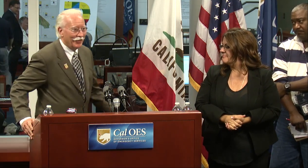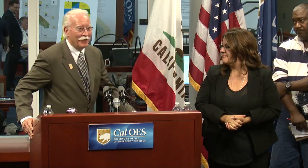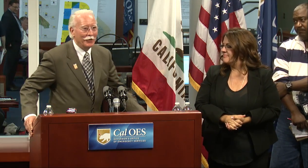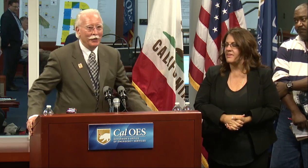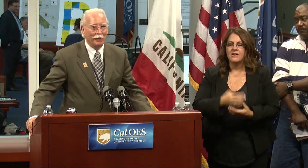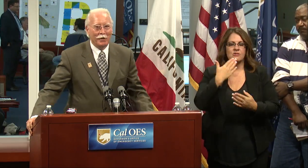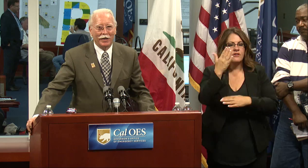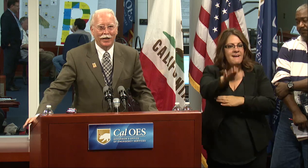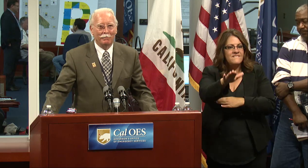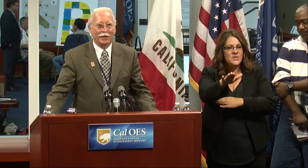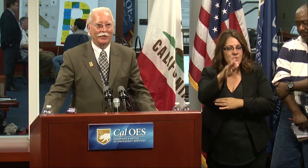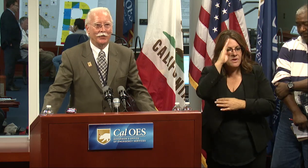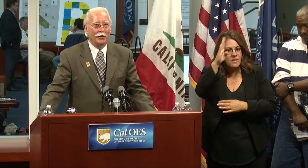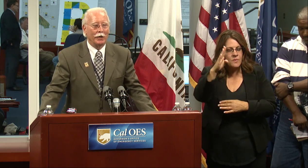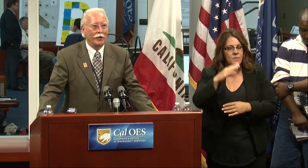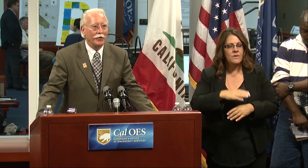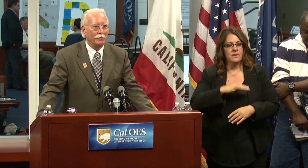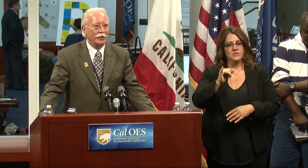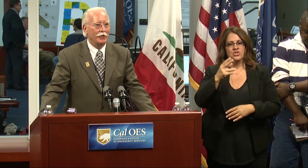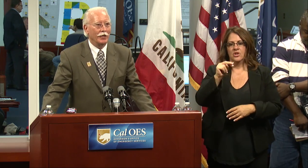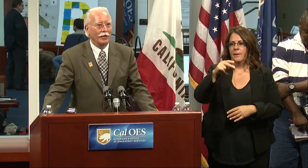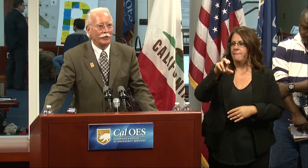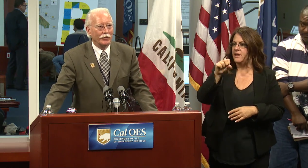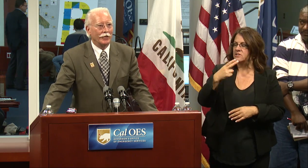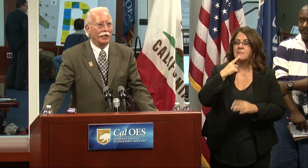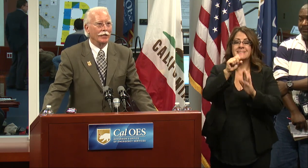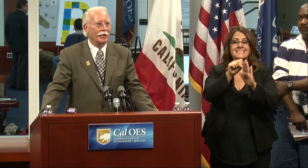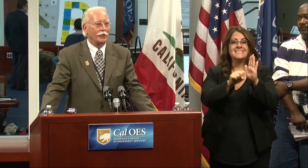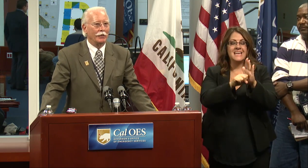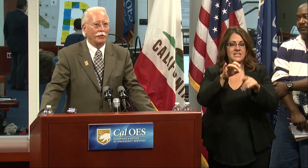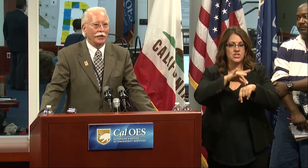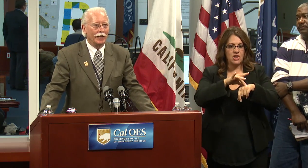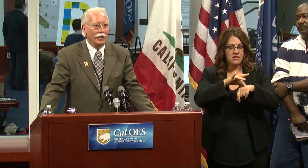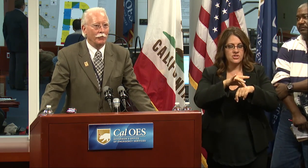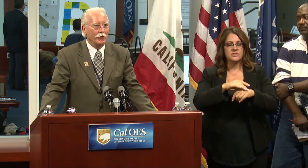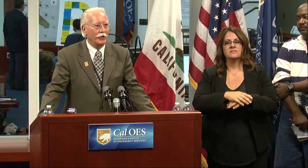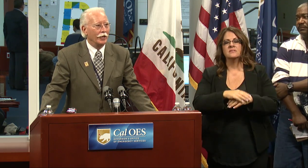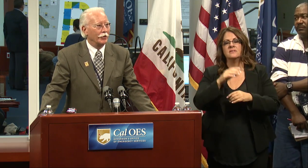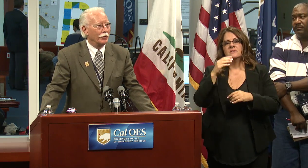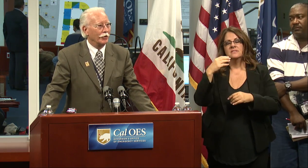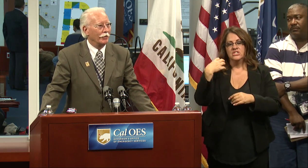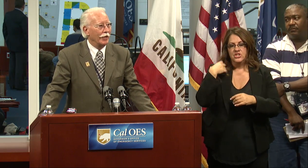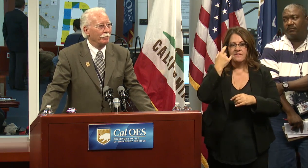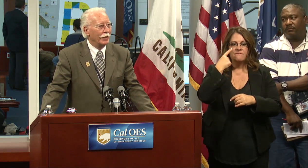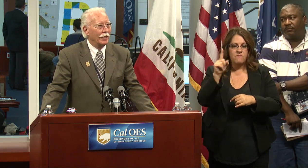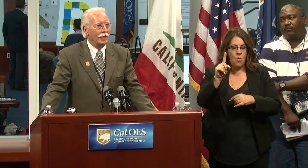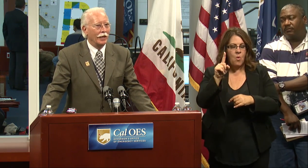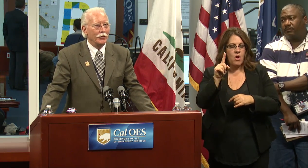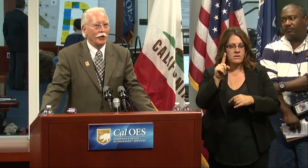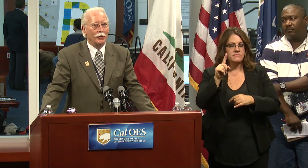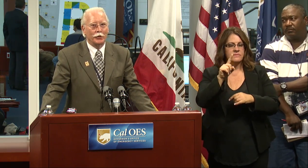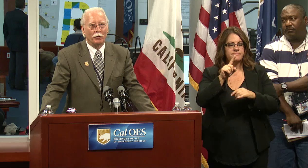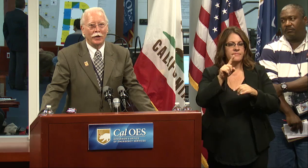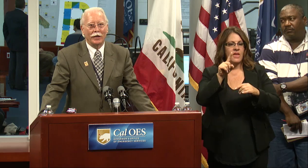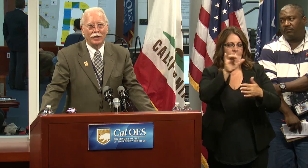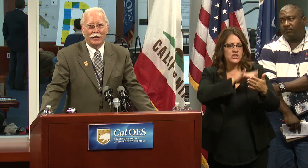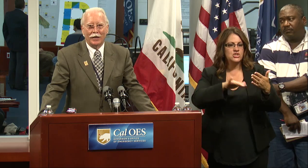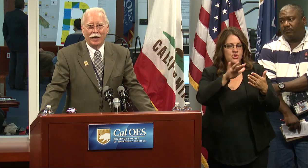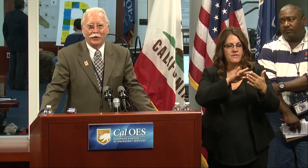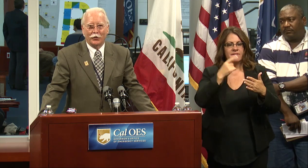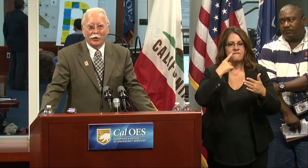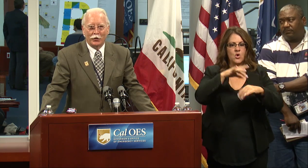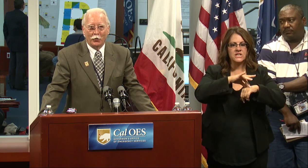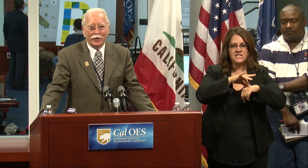Good afternoon, everybody. I'm John Parrish. I'm State Geologist and Chief of the California Geological Survey. As you know, this morning